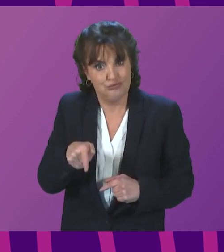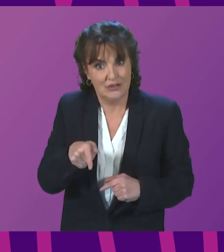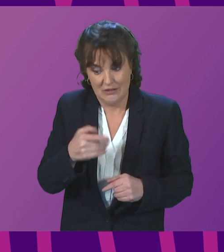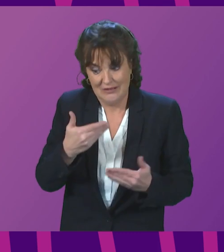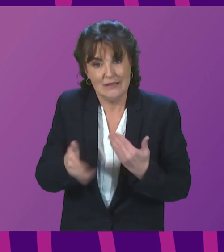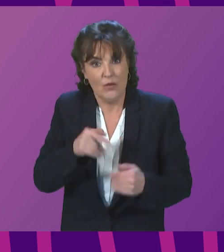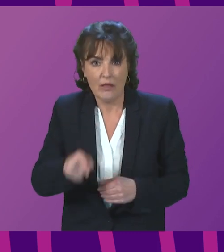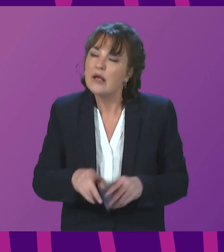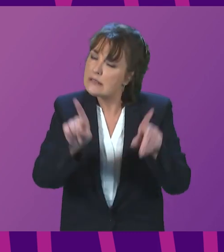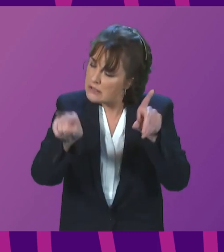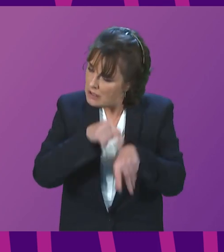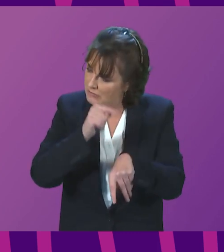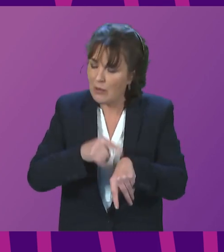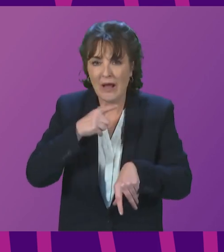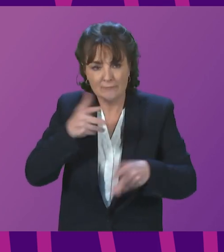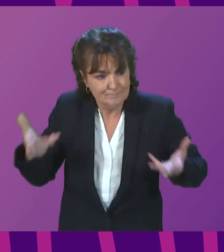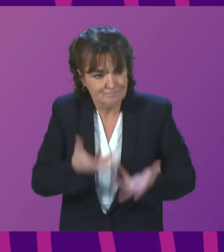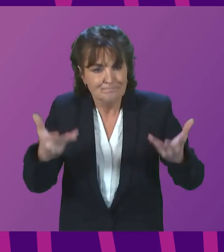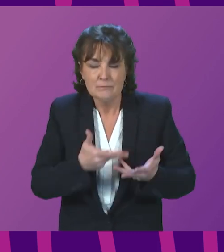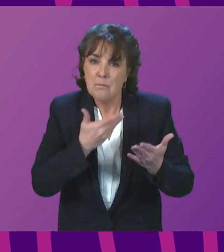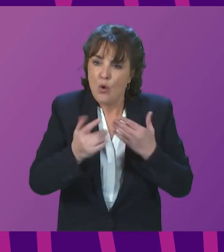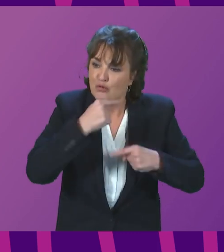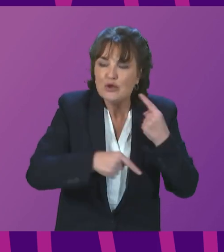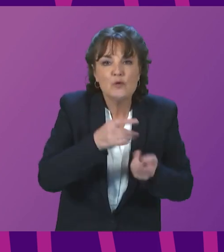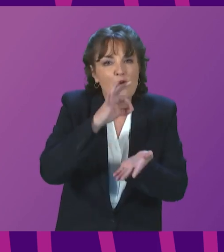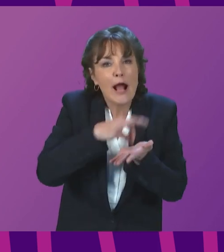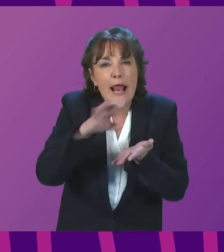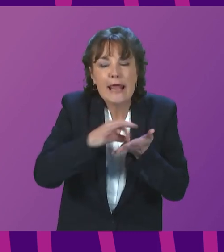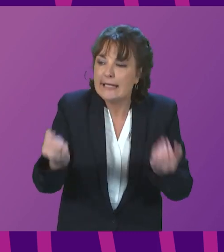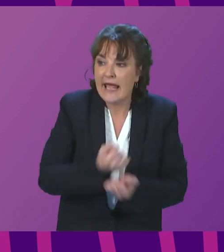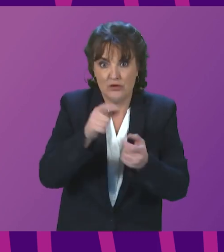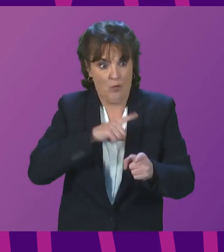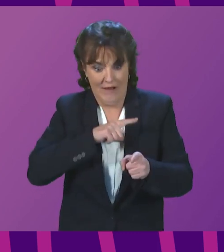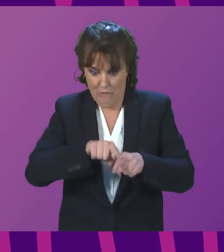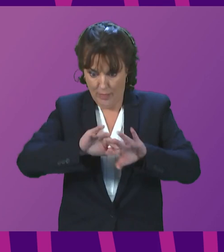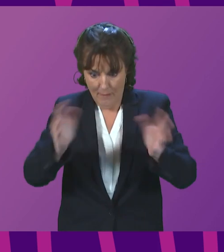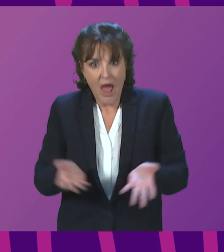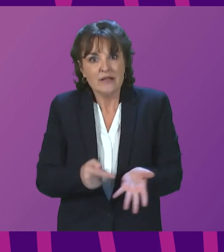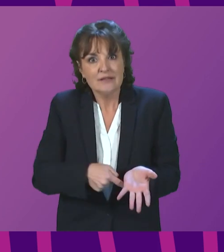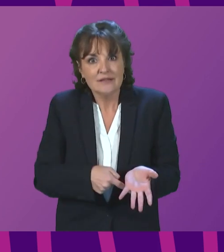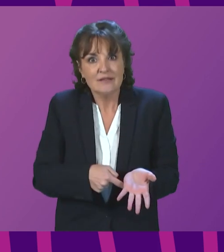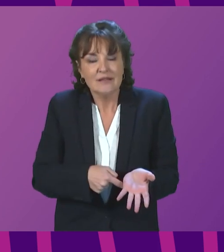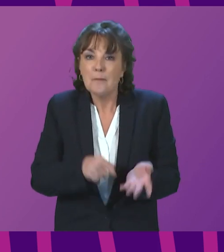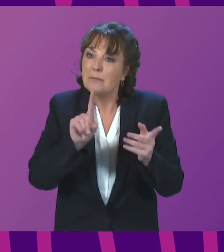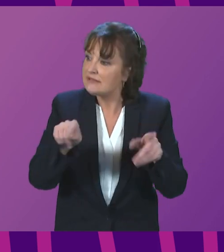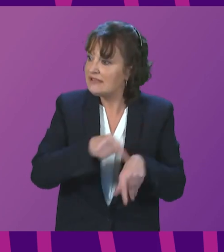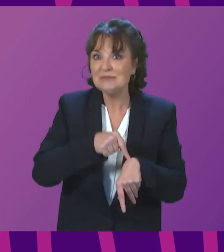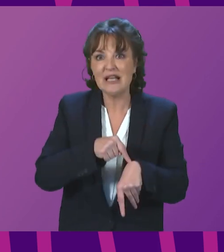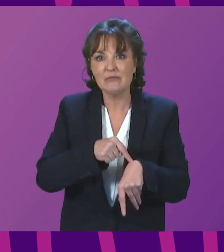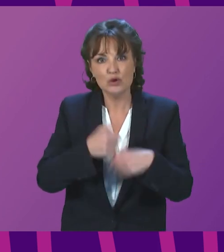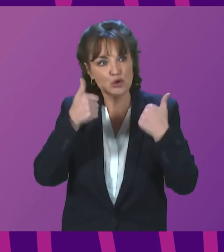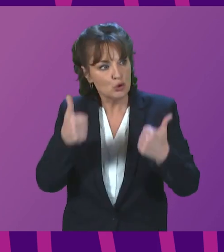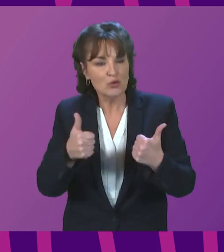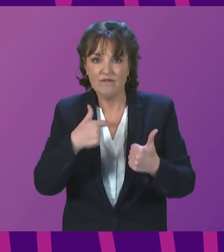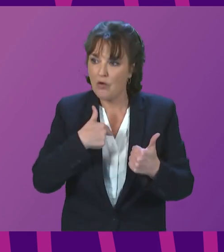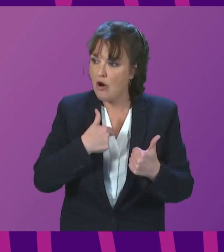accelerate the transition to clean sources of energy. That is right for the sake of the planet, but it is also right in terms of wider issues of